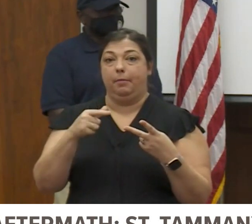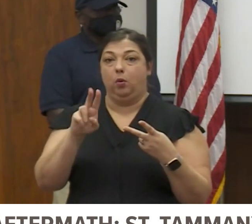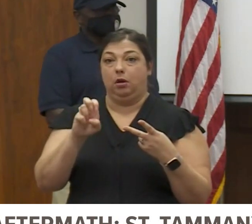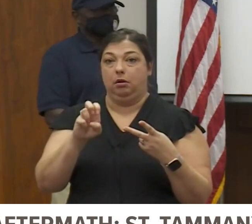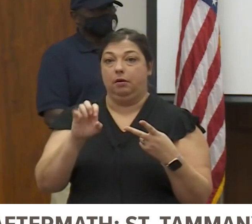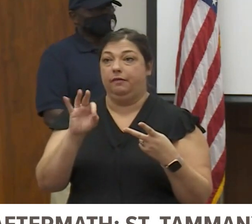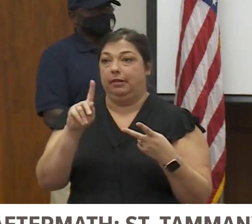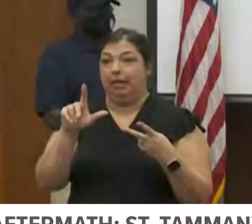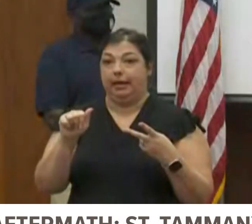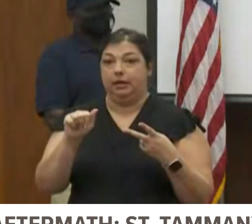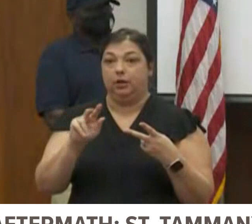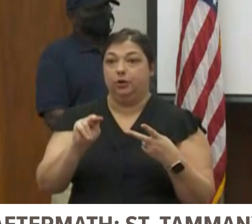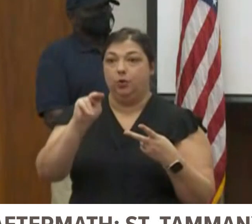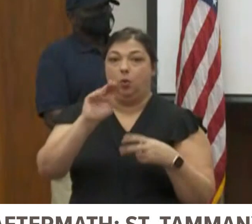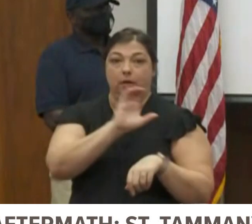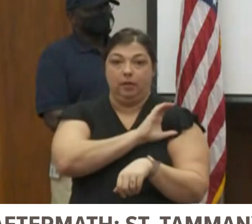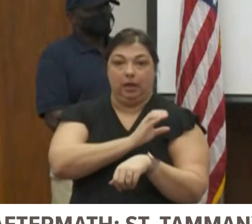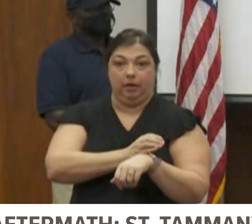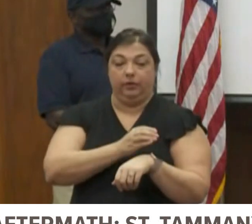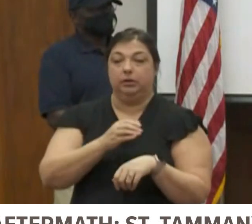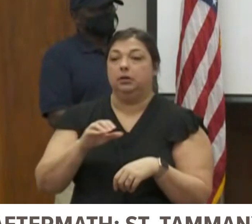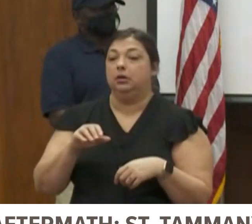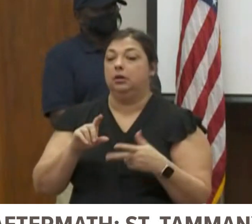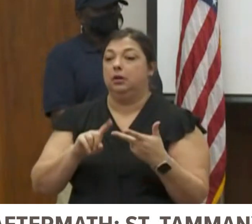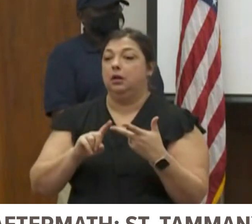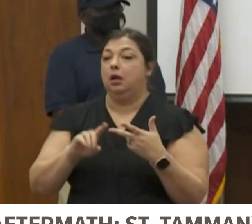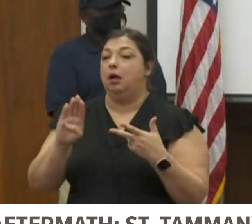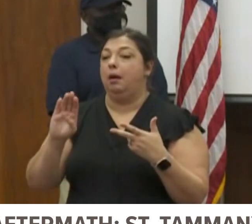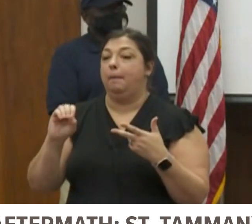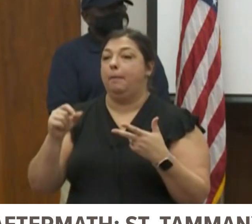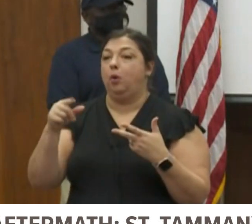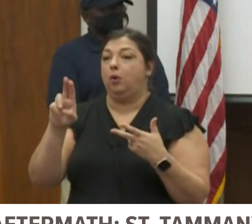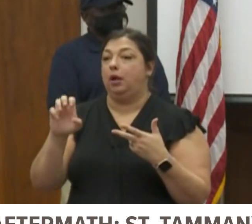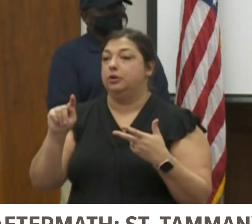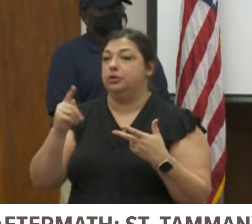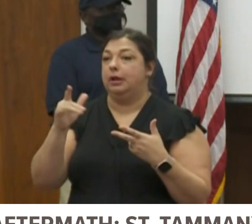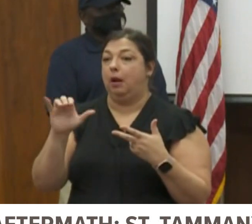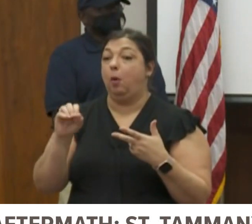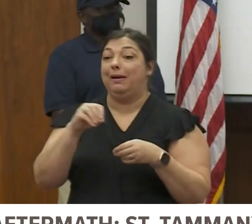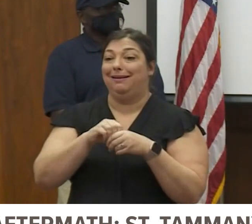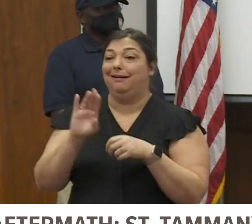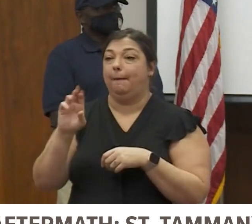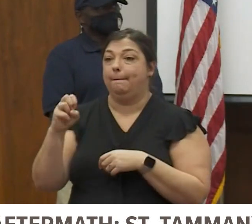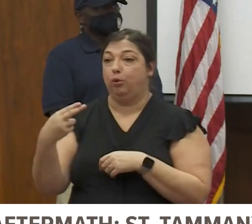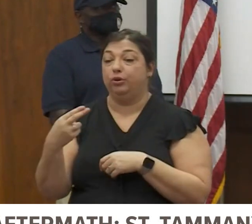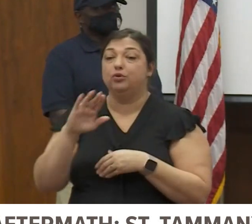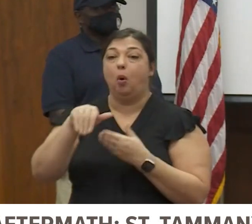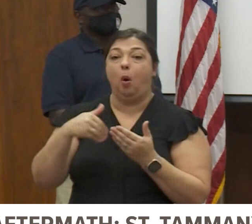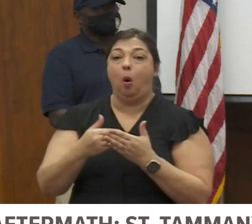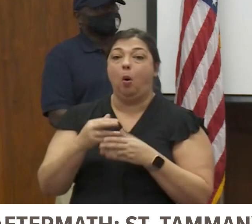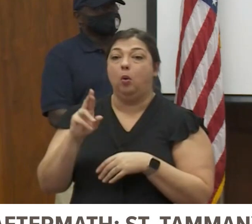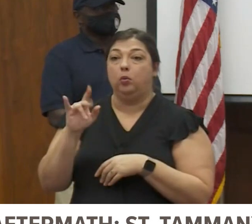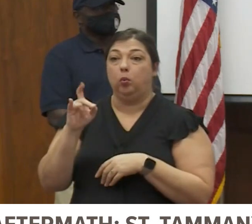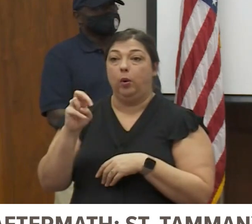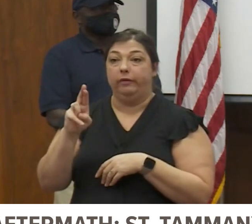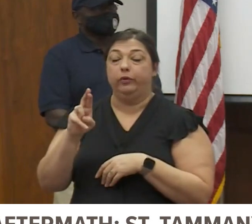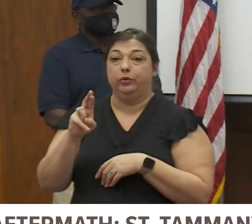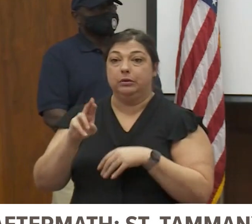Covington, north of Covington and the Boga Chita River in Bush, all those rivers have crested